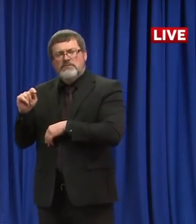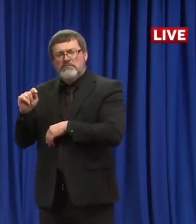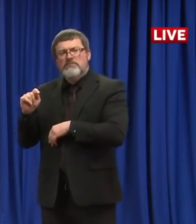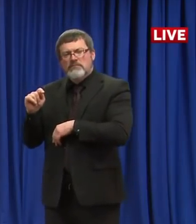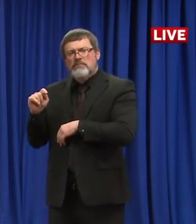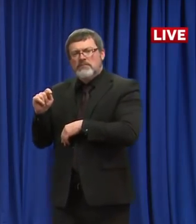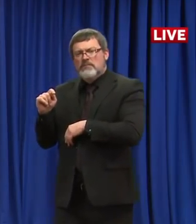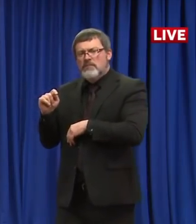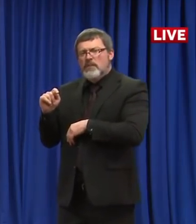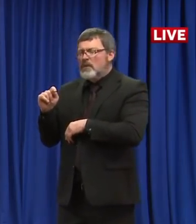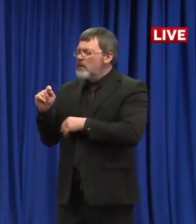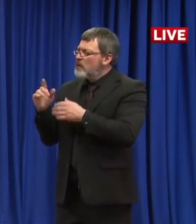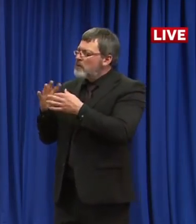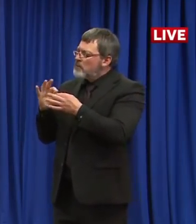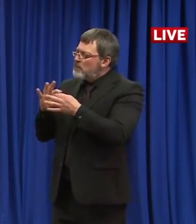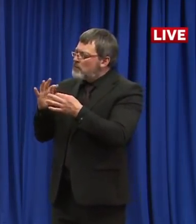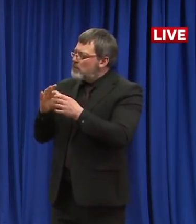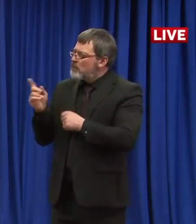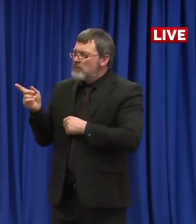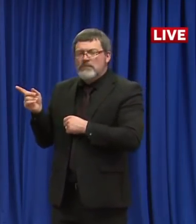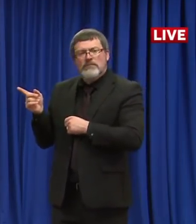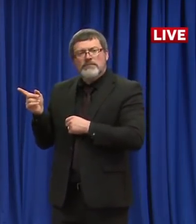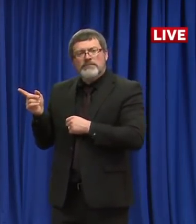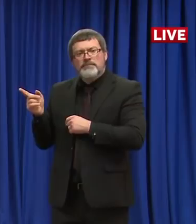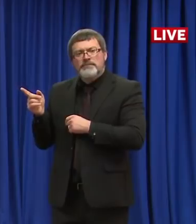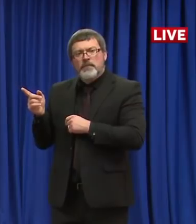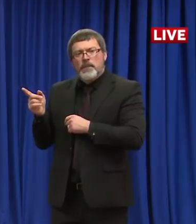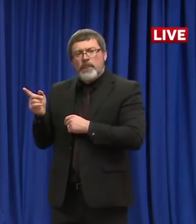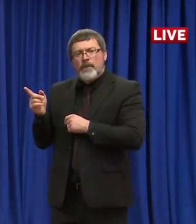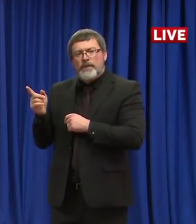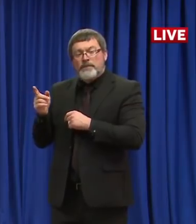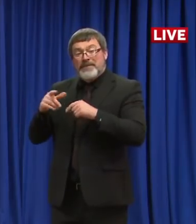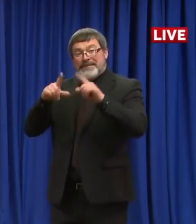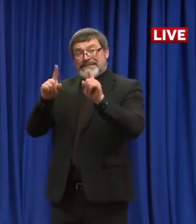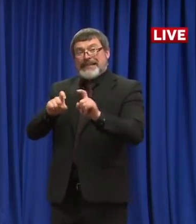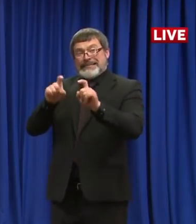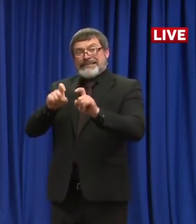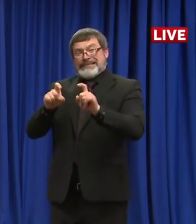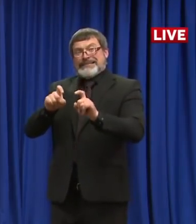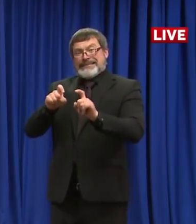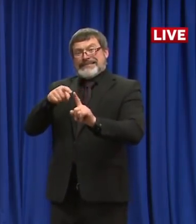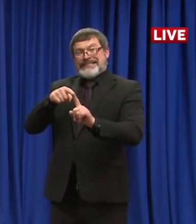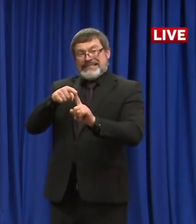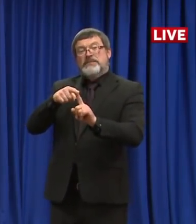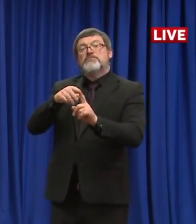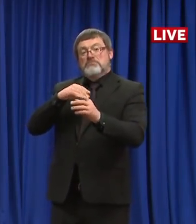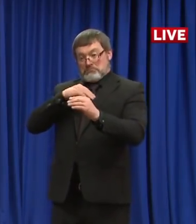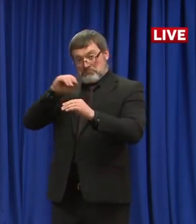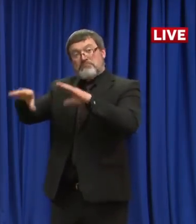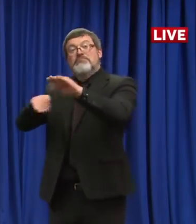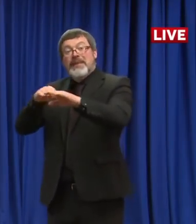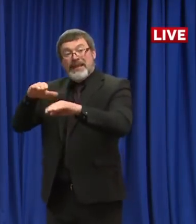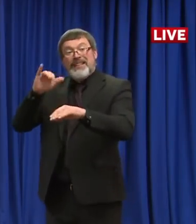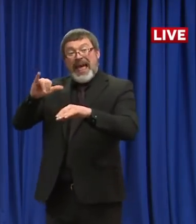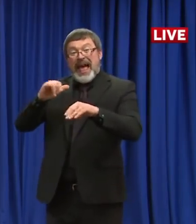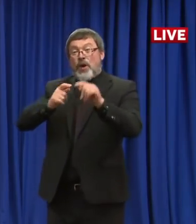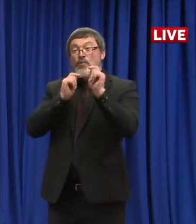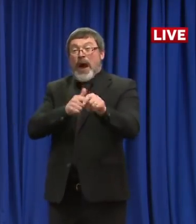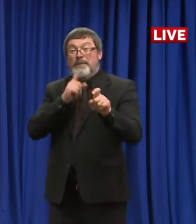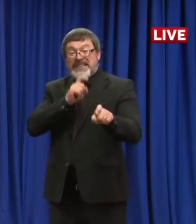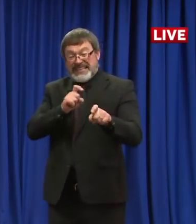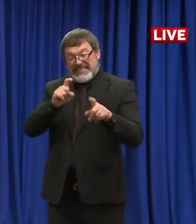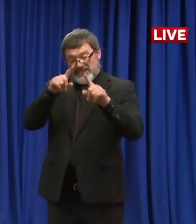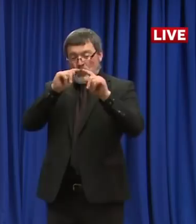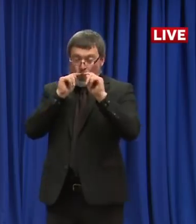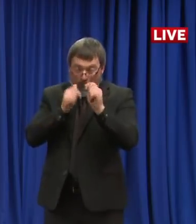we work with the long term care facilities. We have more tests, we believe, coming in for the Abbott rapid testing devices, which, as a